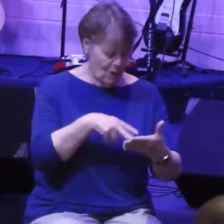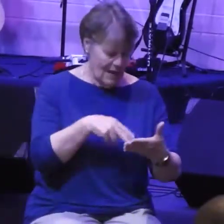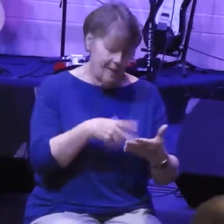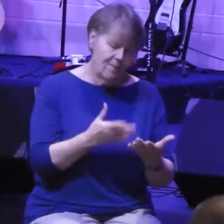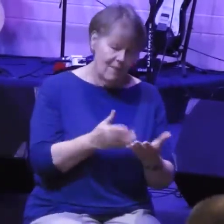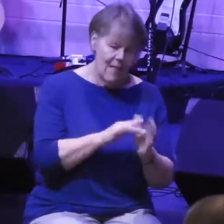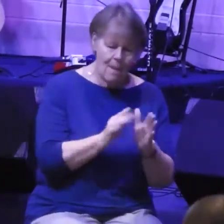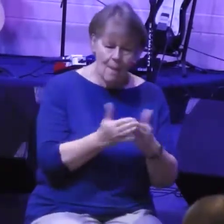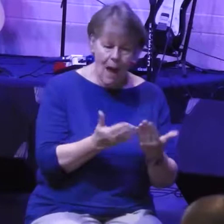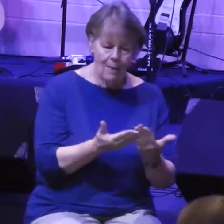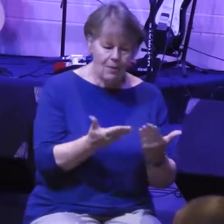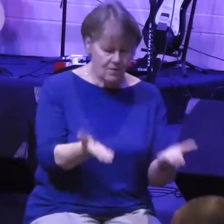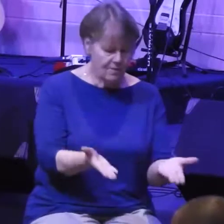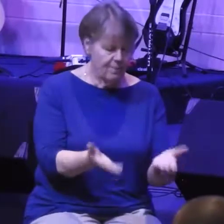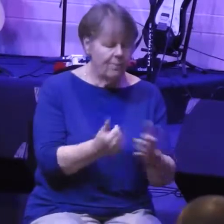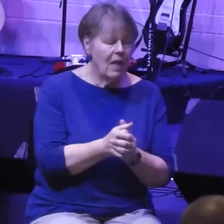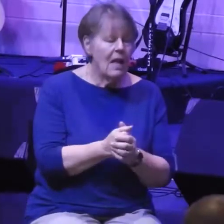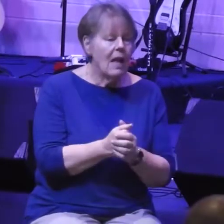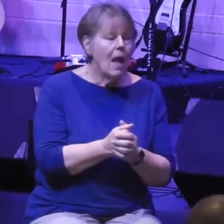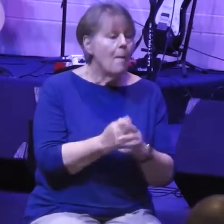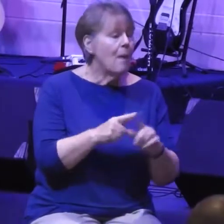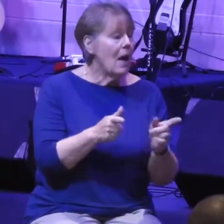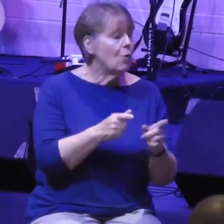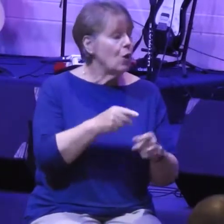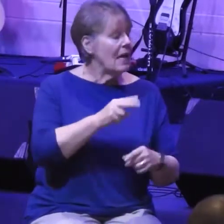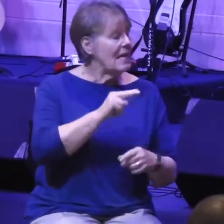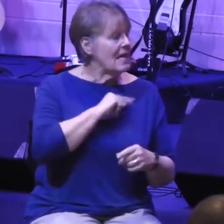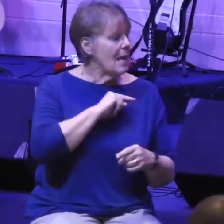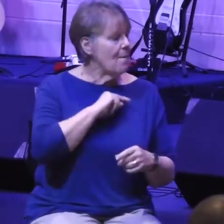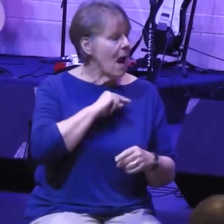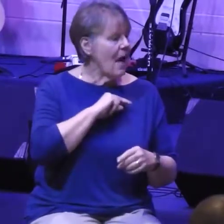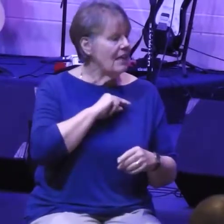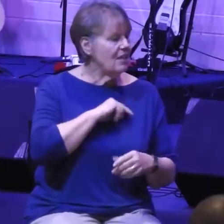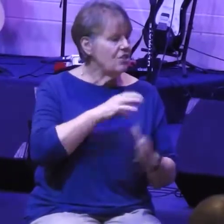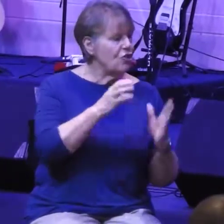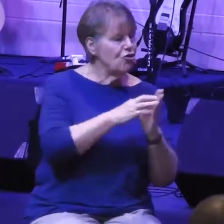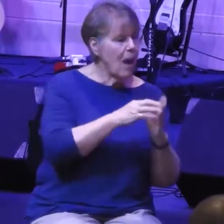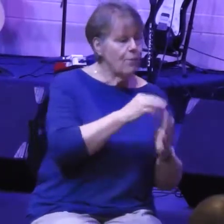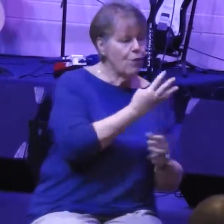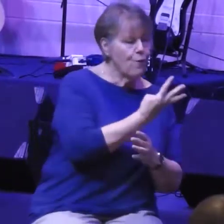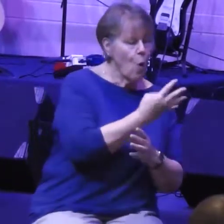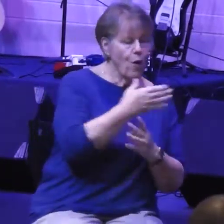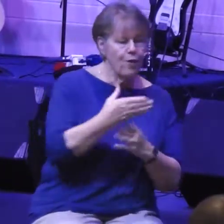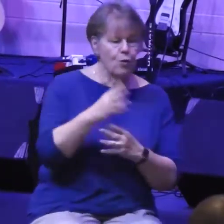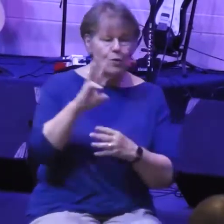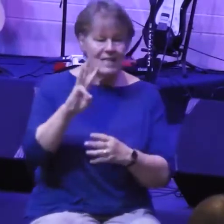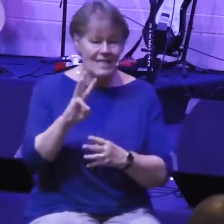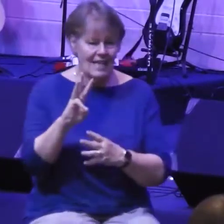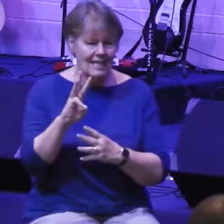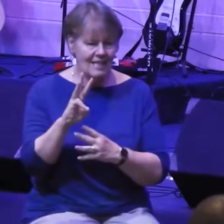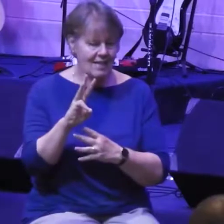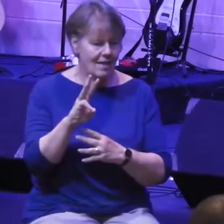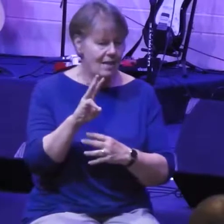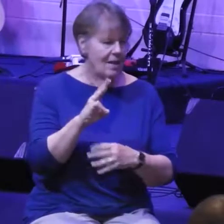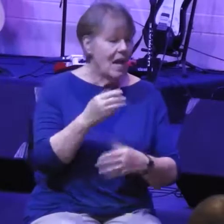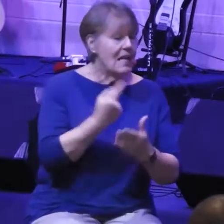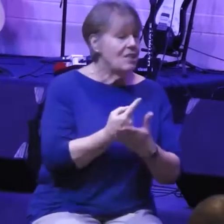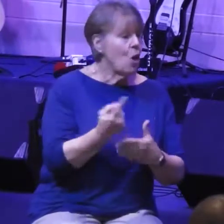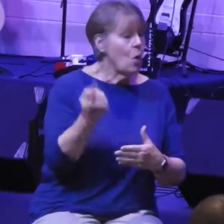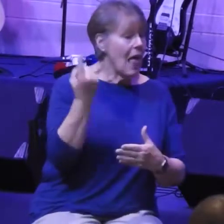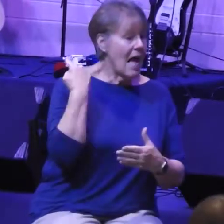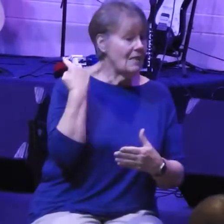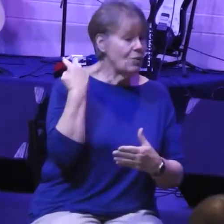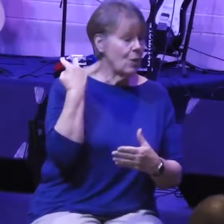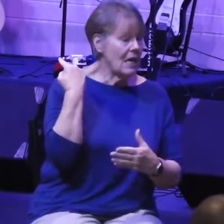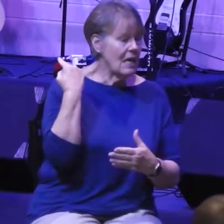you. Otherwise, book of Nehemiah chapters 4 and 6. So, last week, like I said, last week we talked